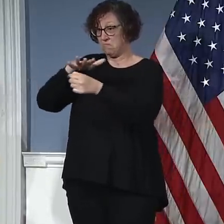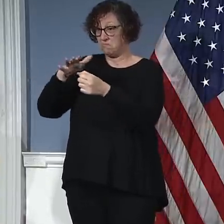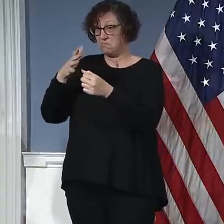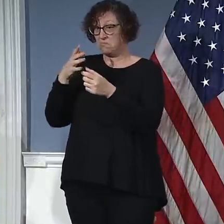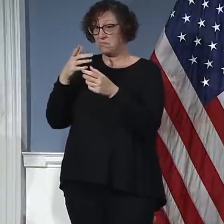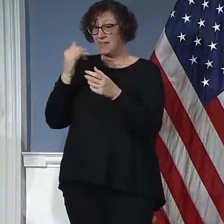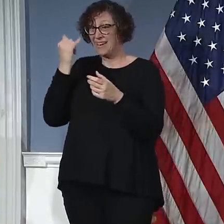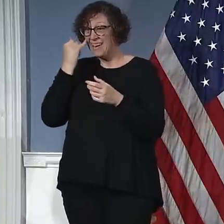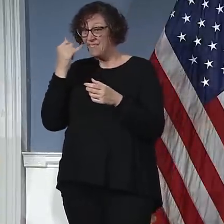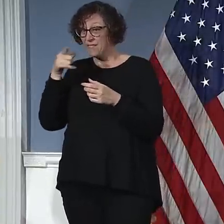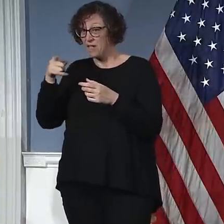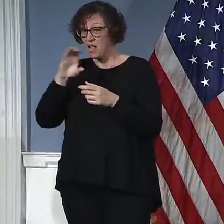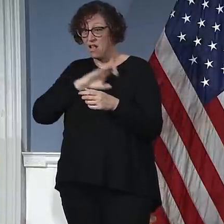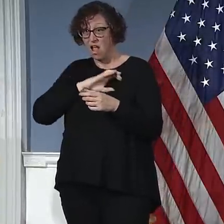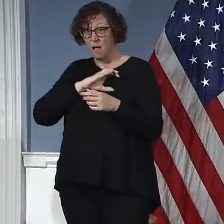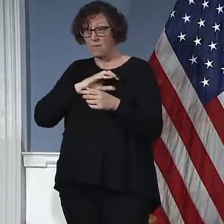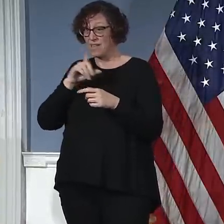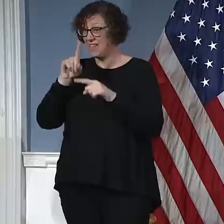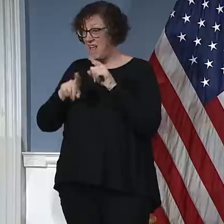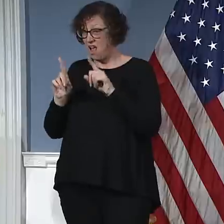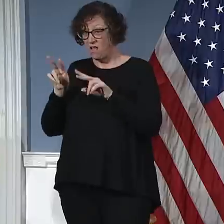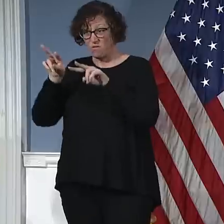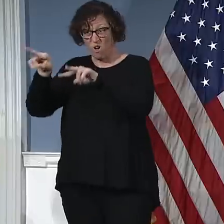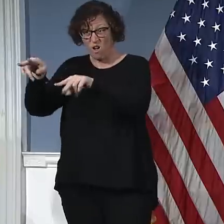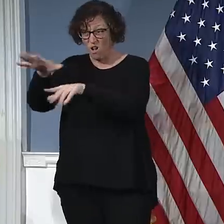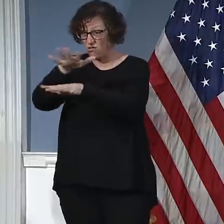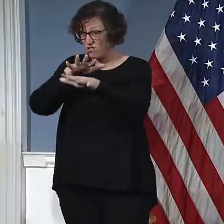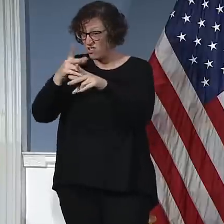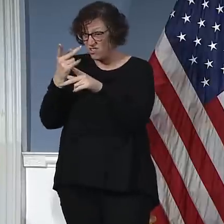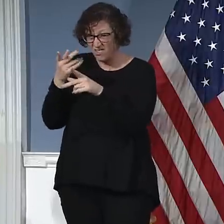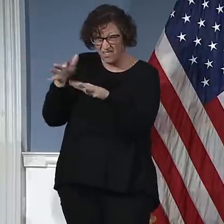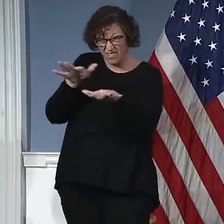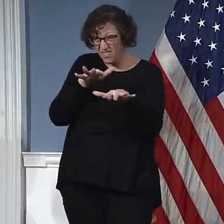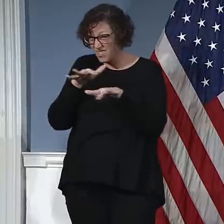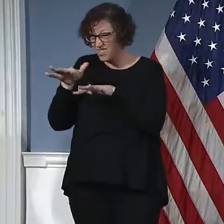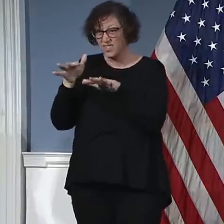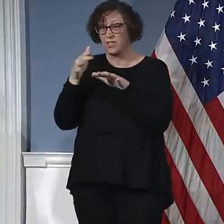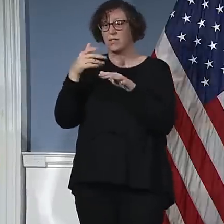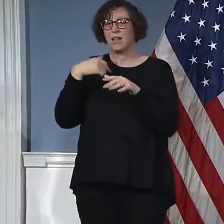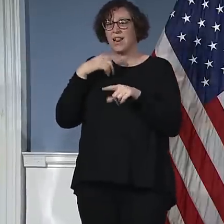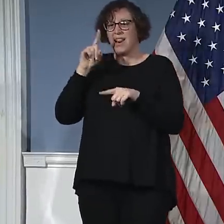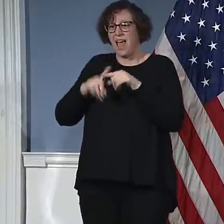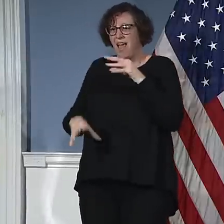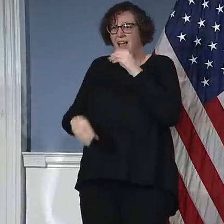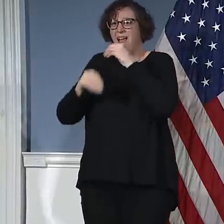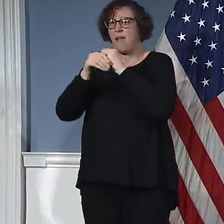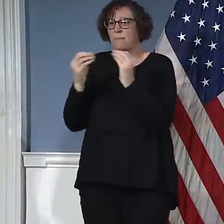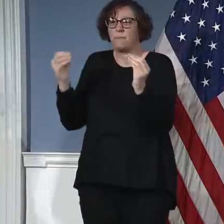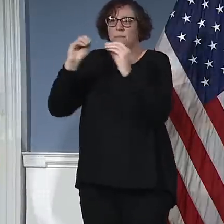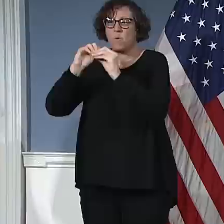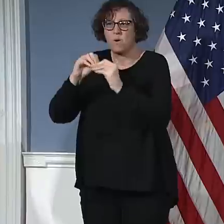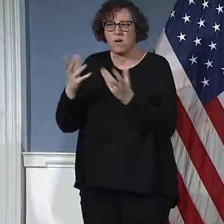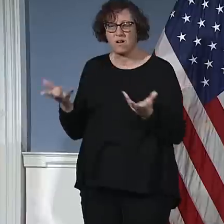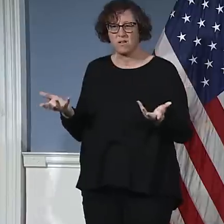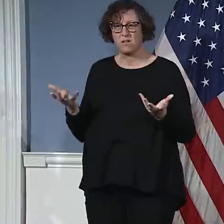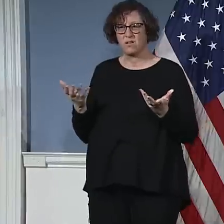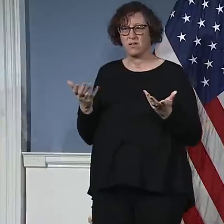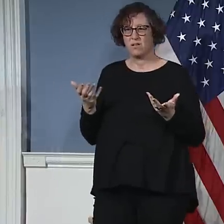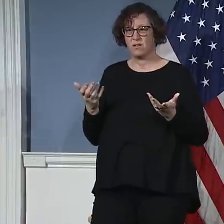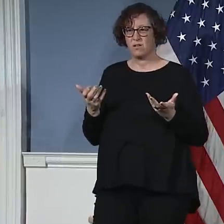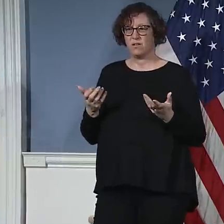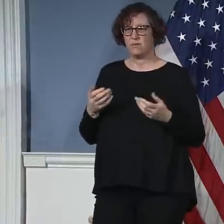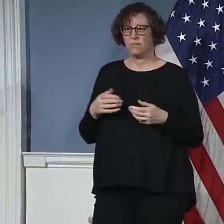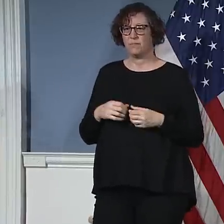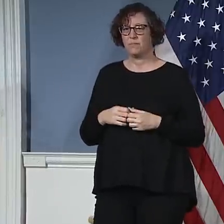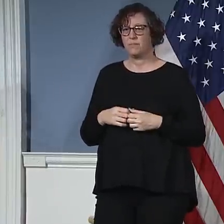right now, if you cannot get regular eyes on and regular enforcement, you run the risk of exacerbating social distancing rather